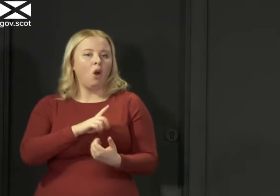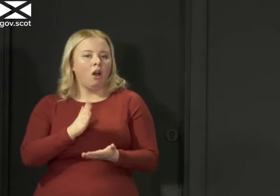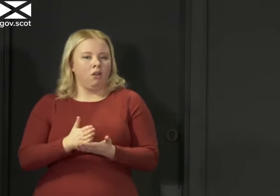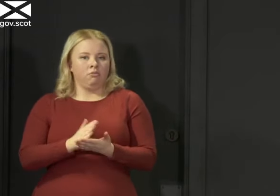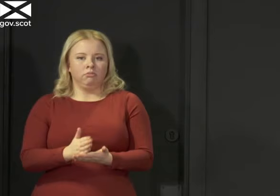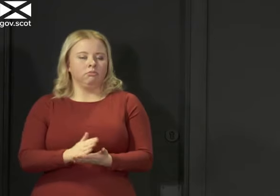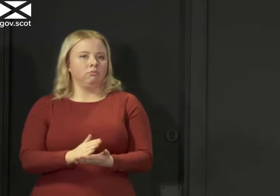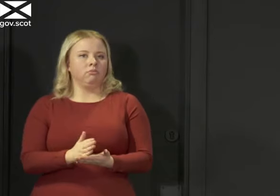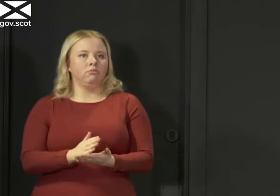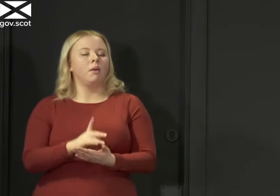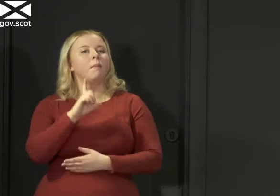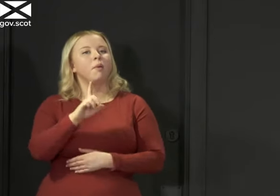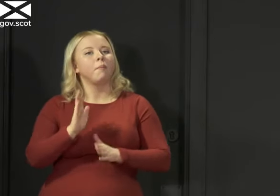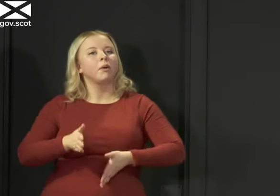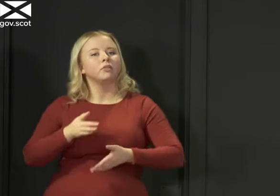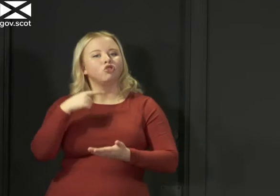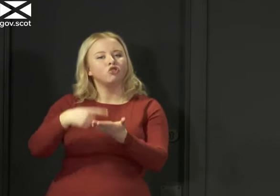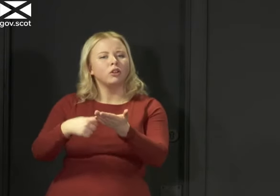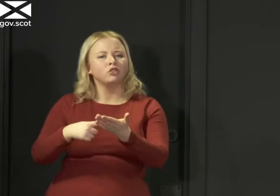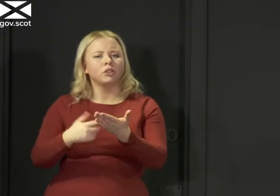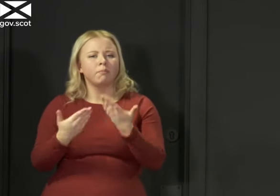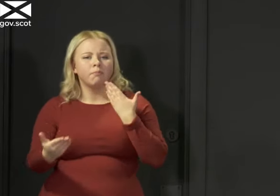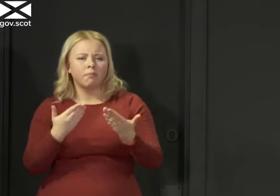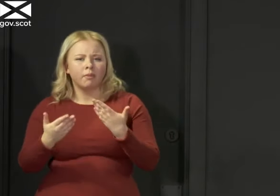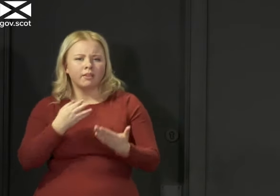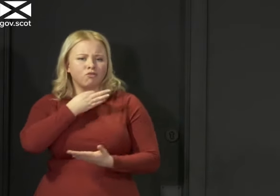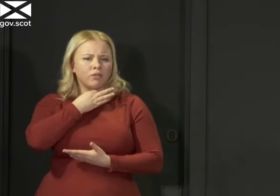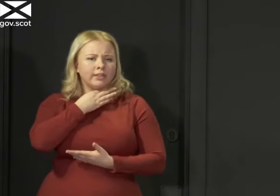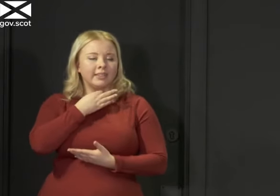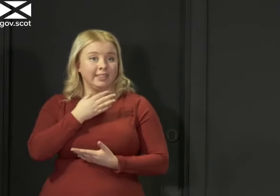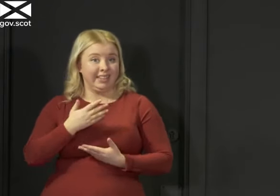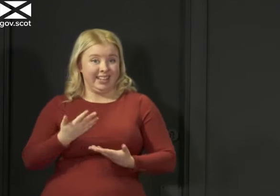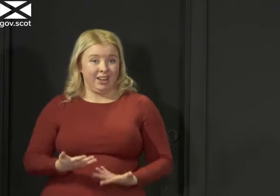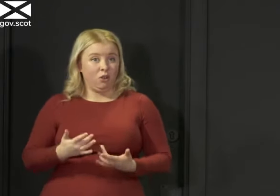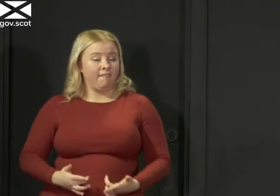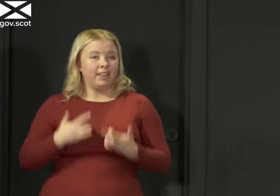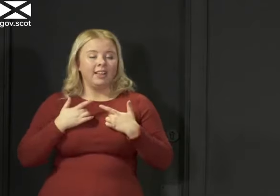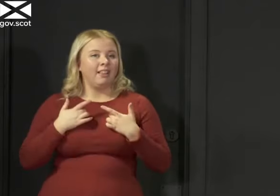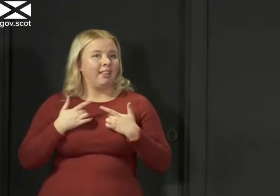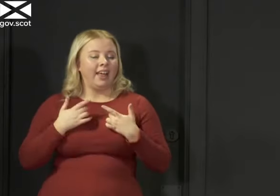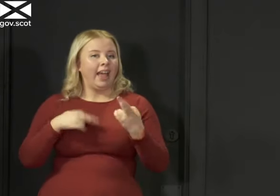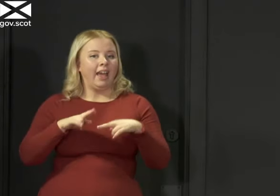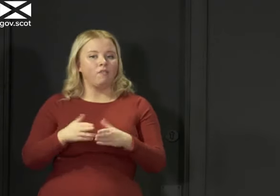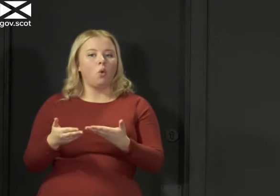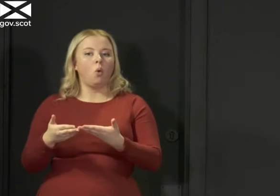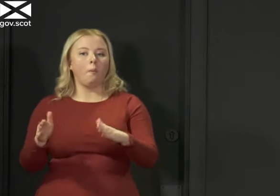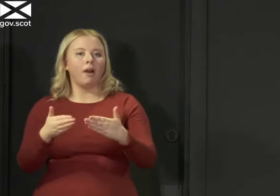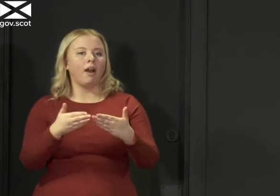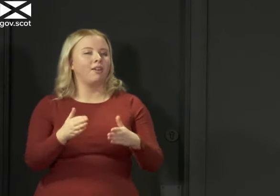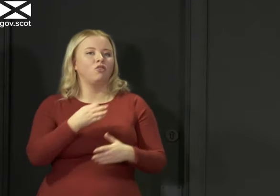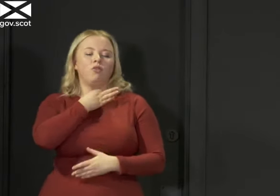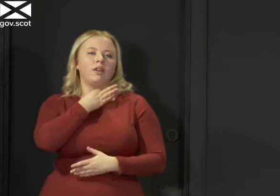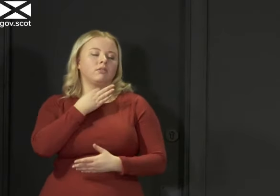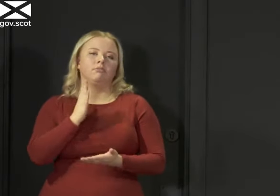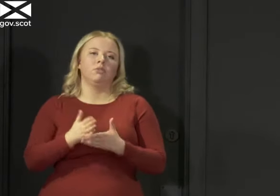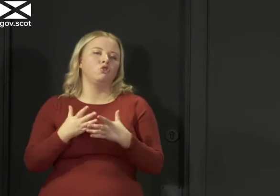judgements have to be made about the balance of risk and my judgement at the moment is easing up significantly that the risk of that would be too